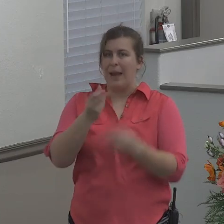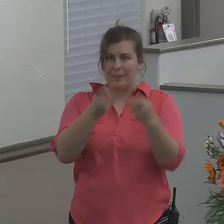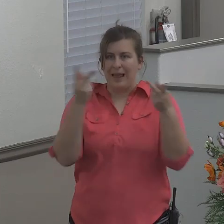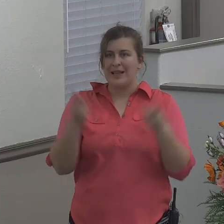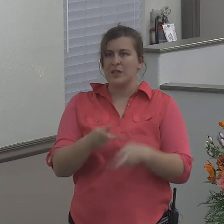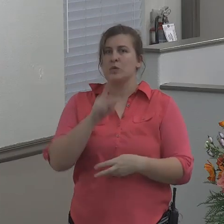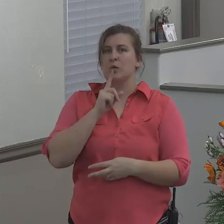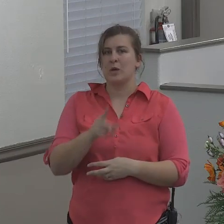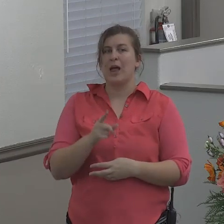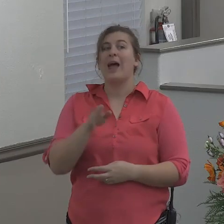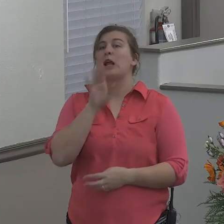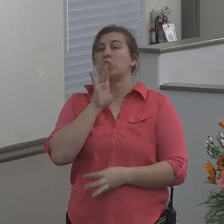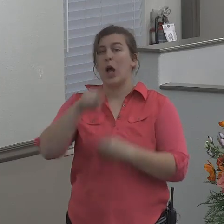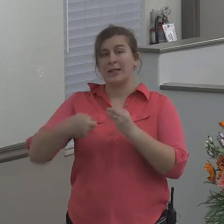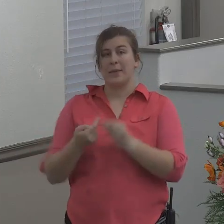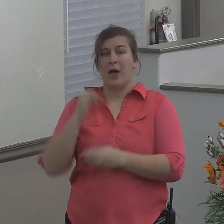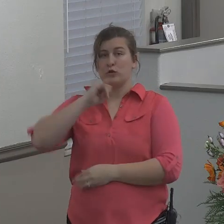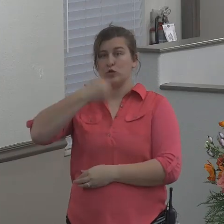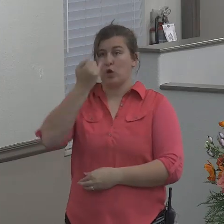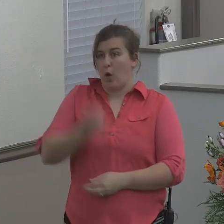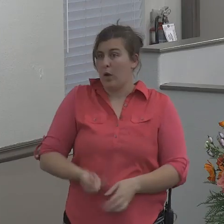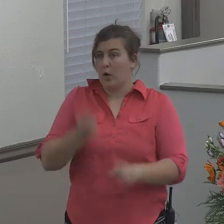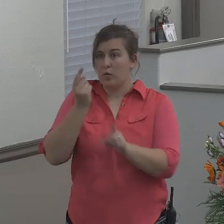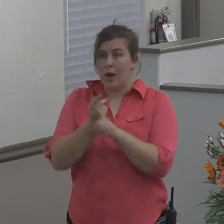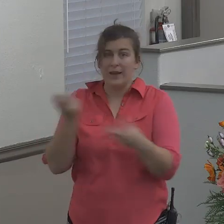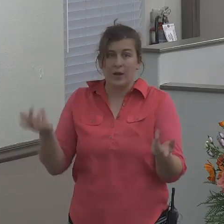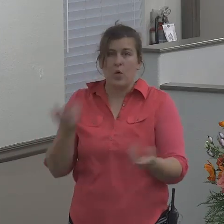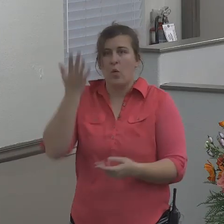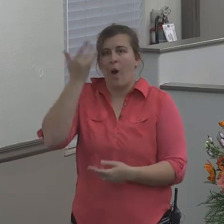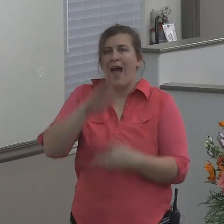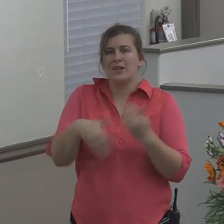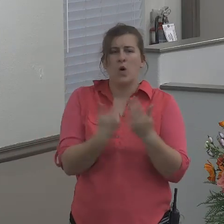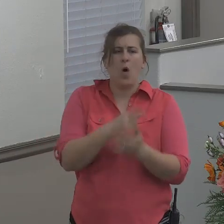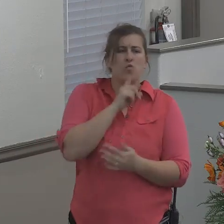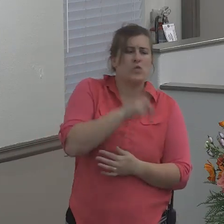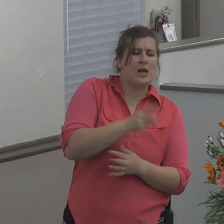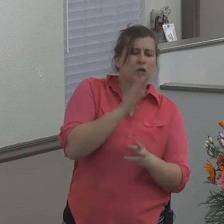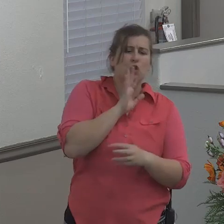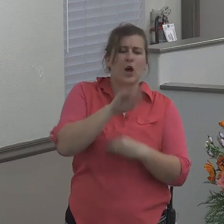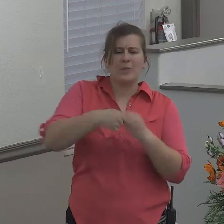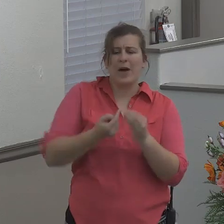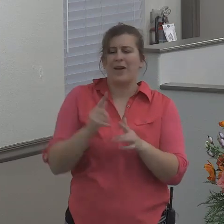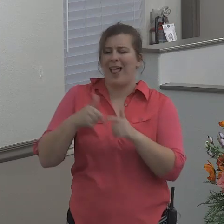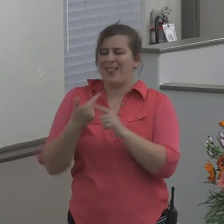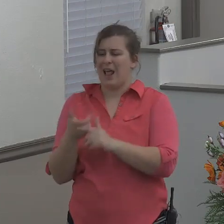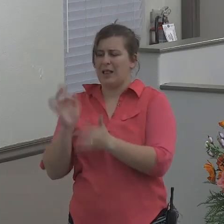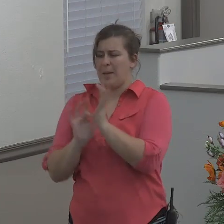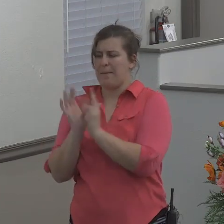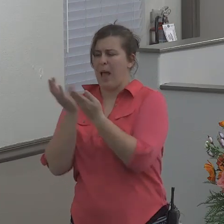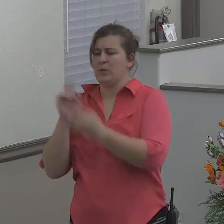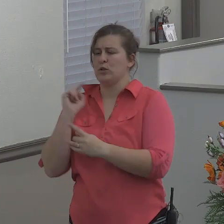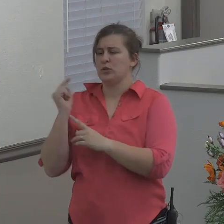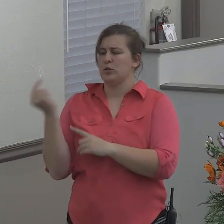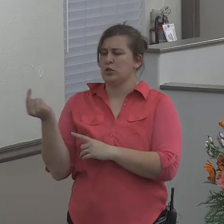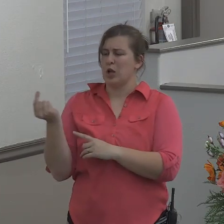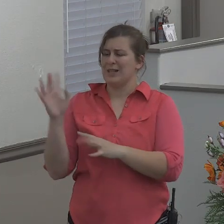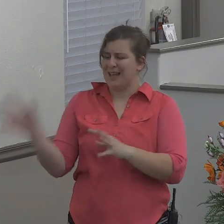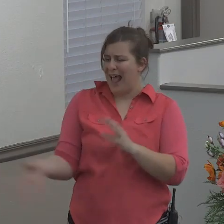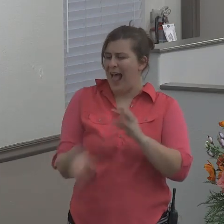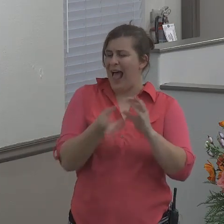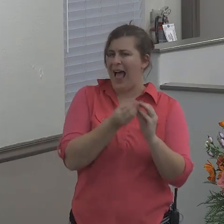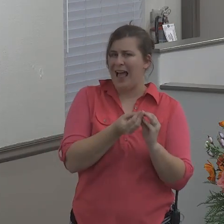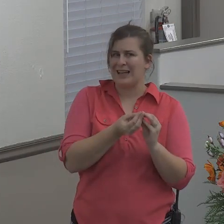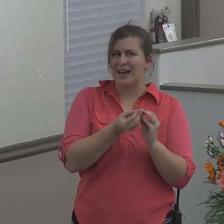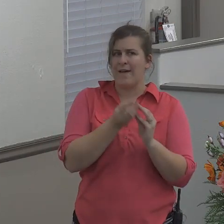about Jonah. Why would all this real stuff be talked about and then the Bible would just throw in a mythical